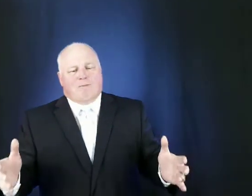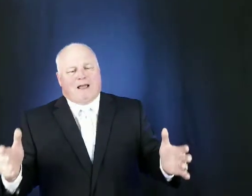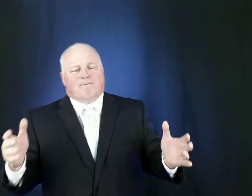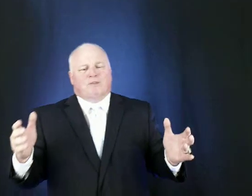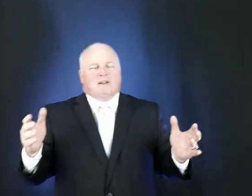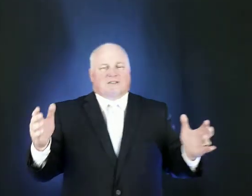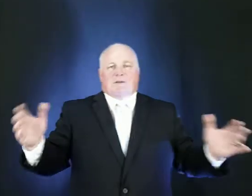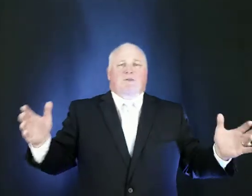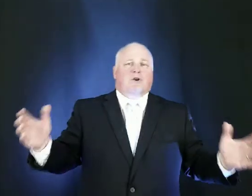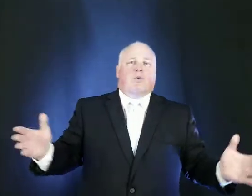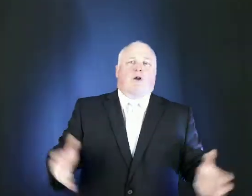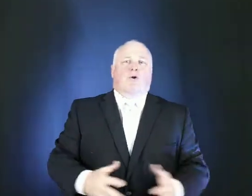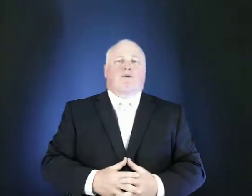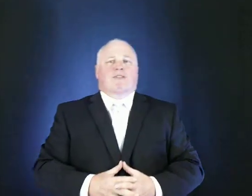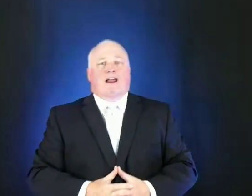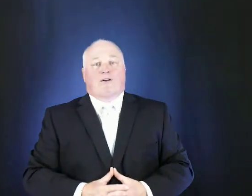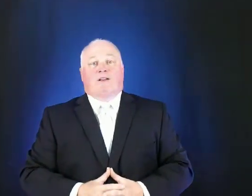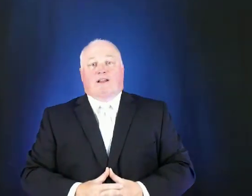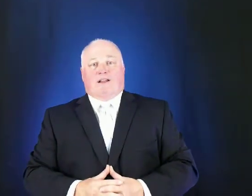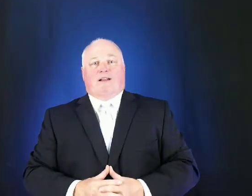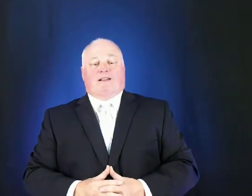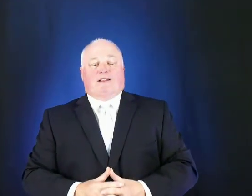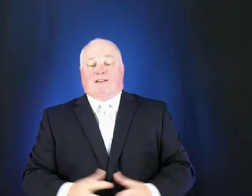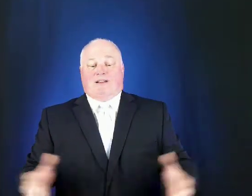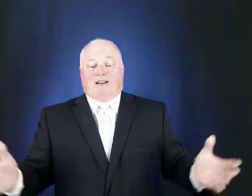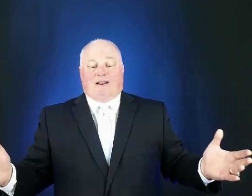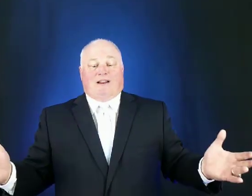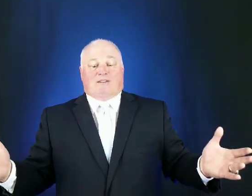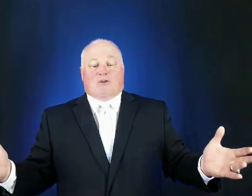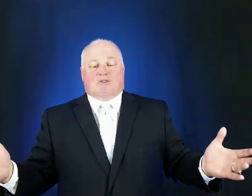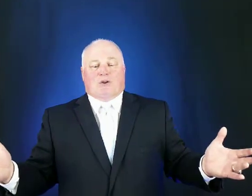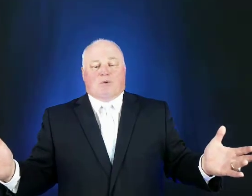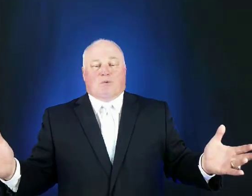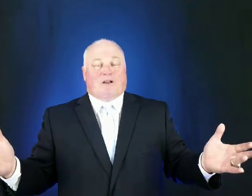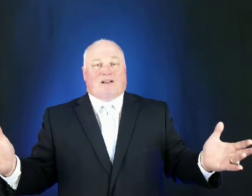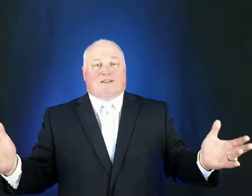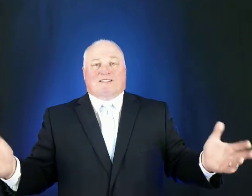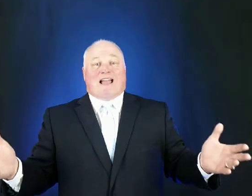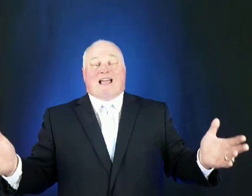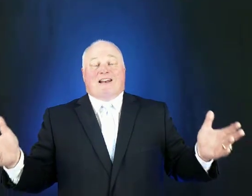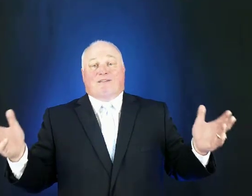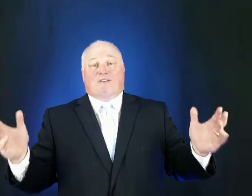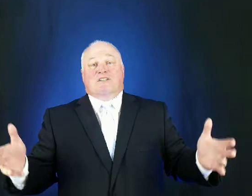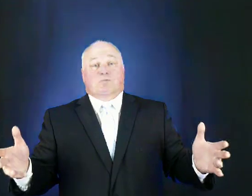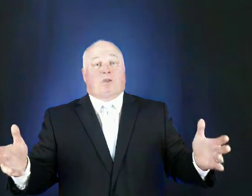about something going on over there it's also a sign of display